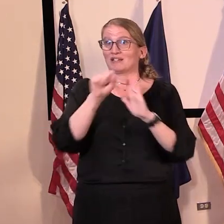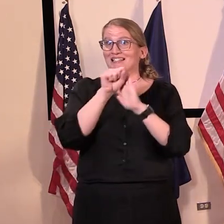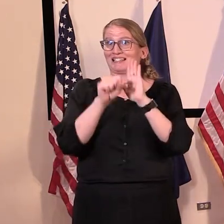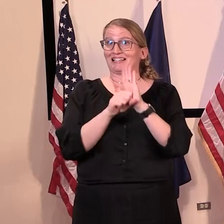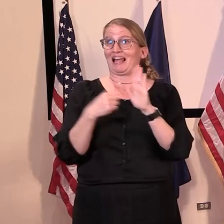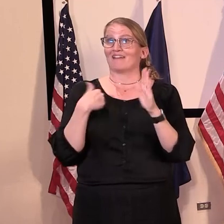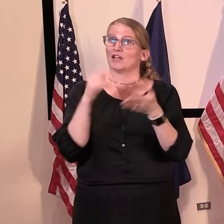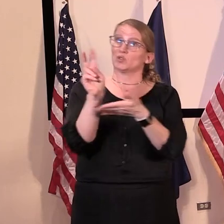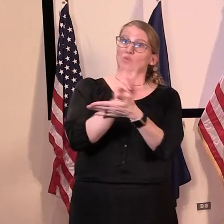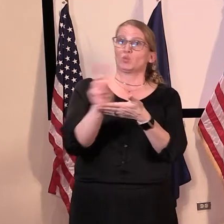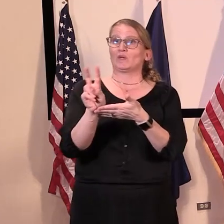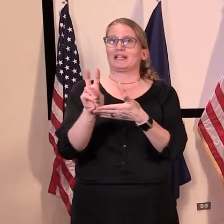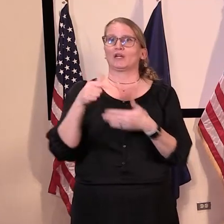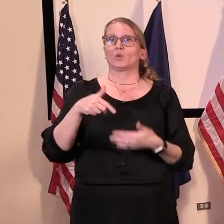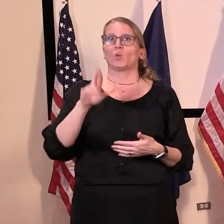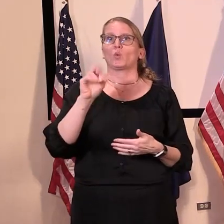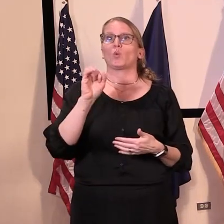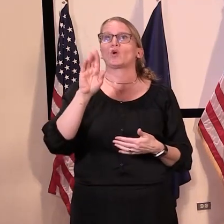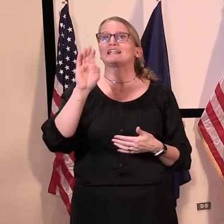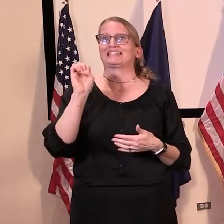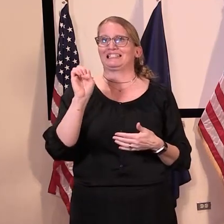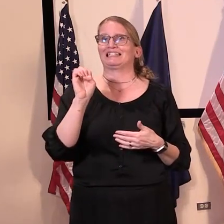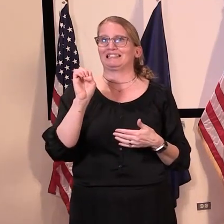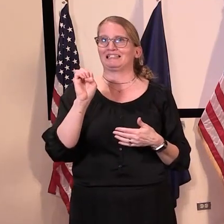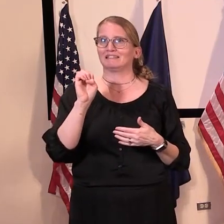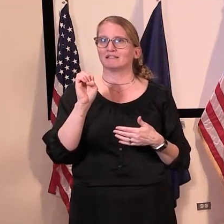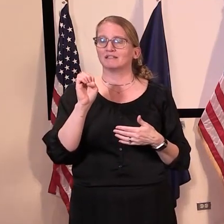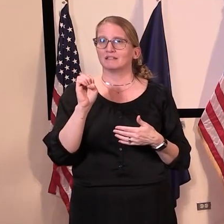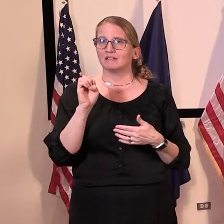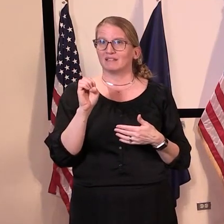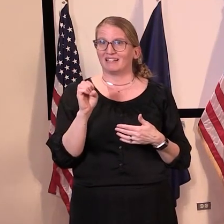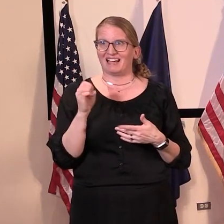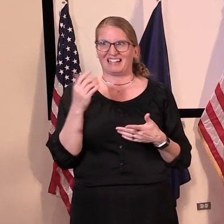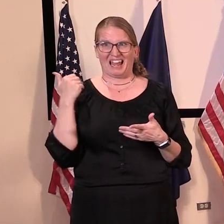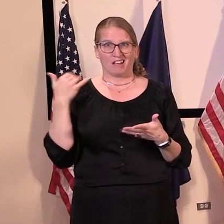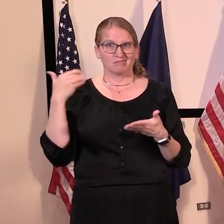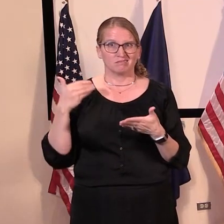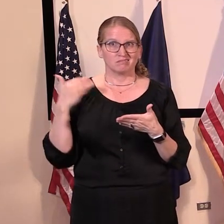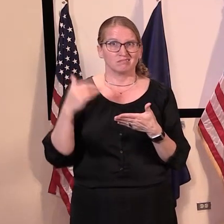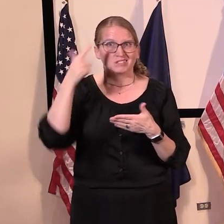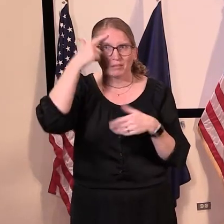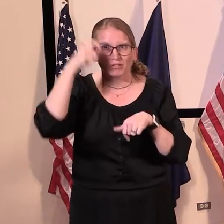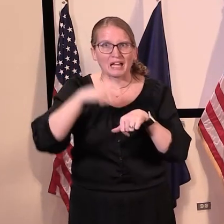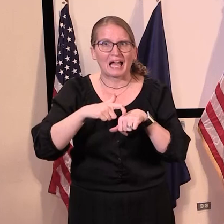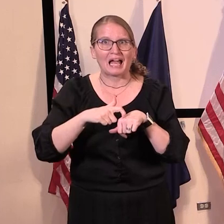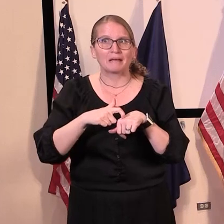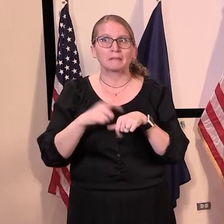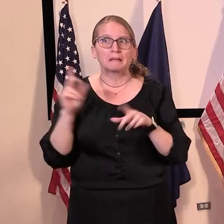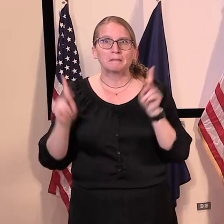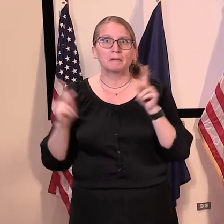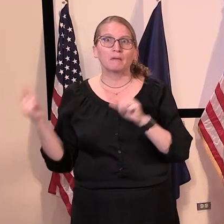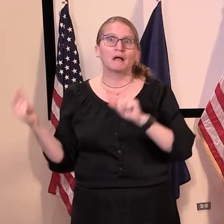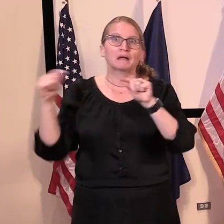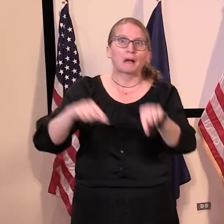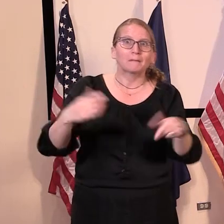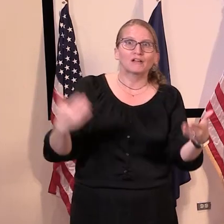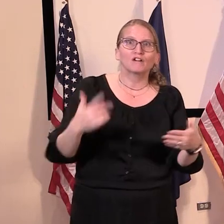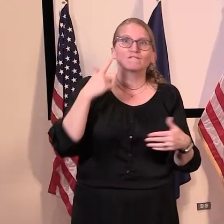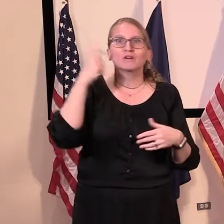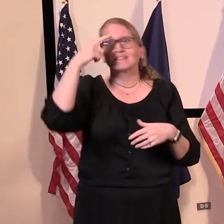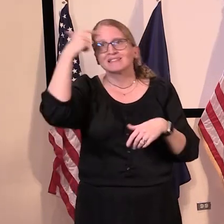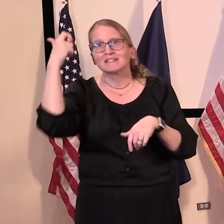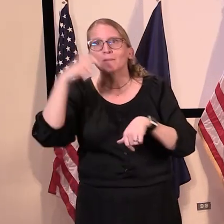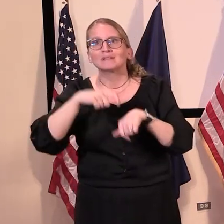of state visitors that could prove difficult to reconcile with summer tourism. As more people start coming up to their summer homes or visiting Vermont